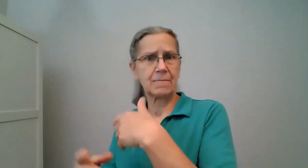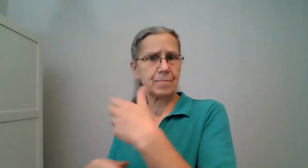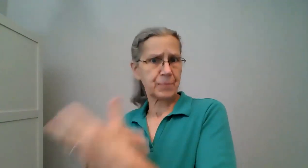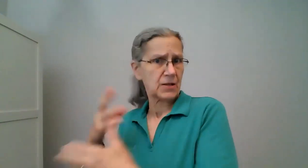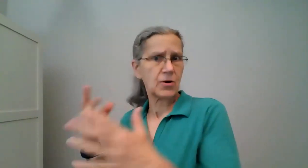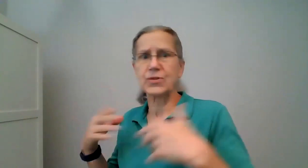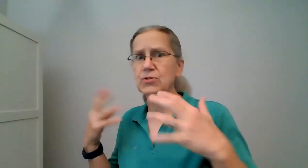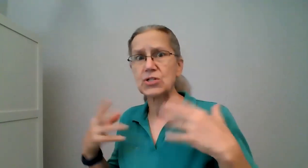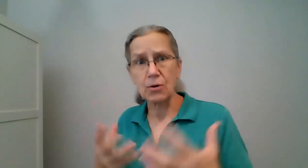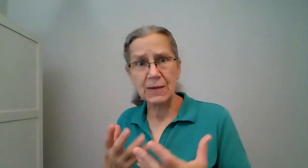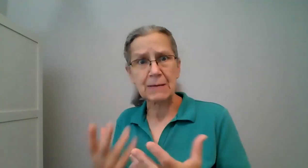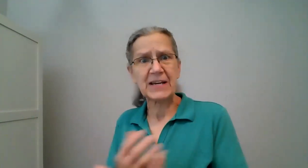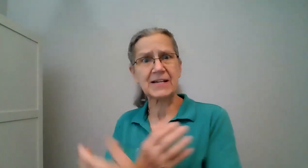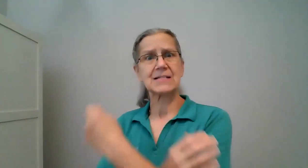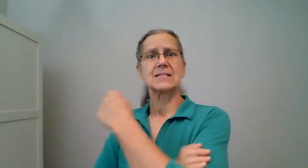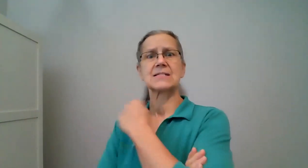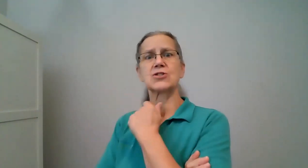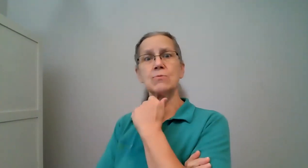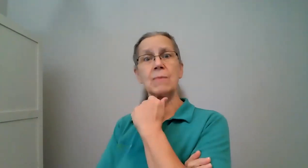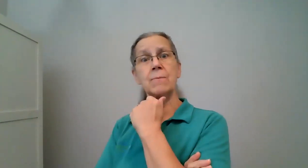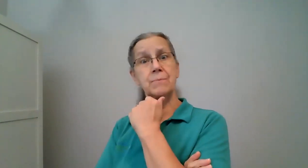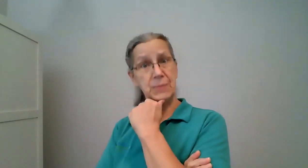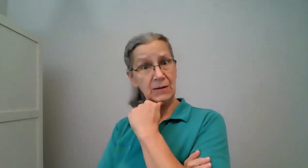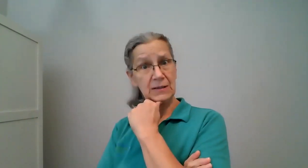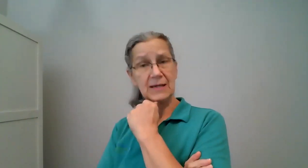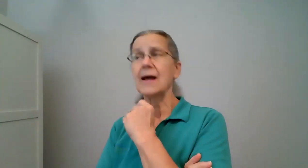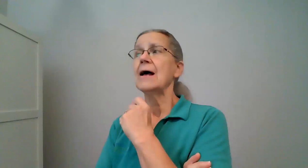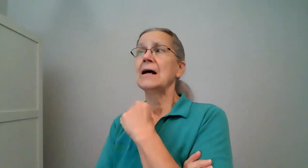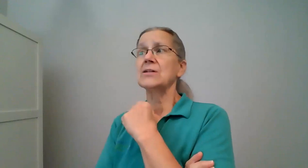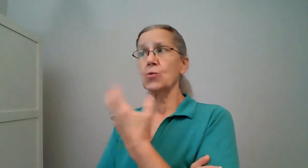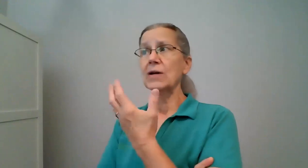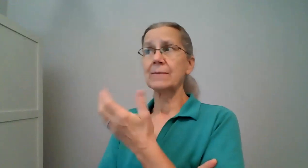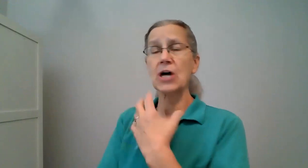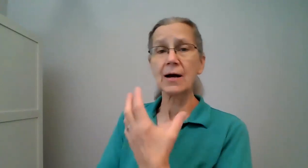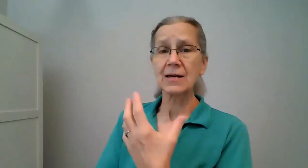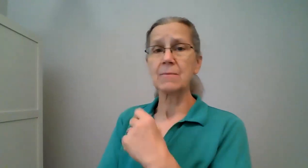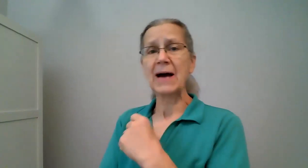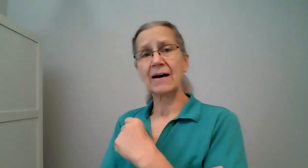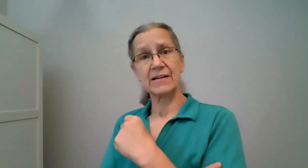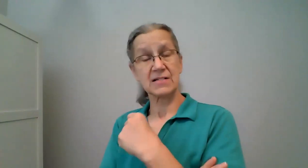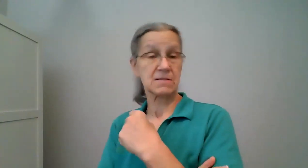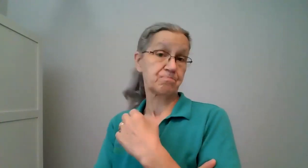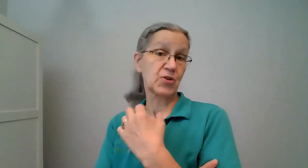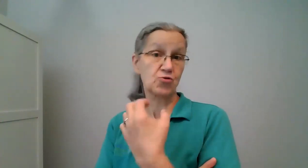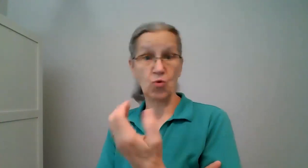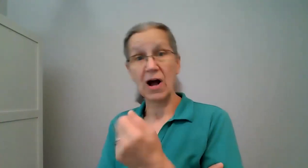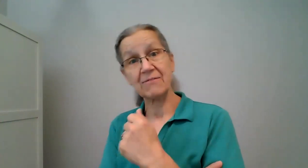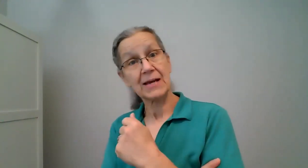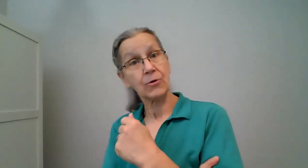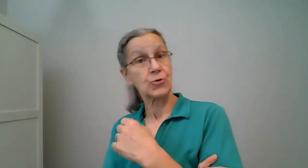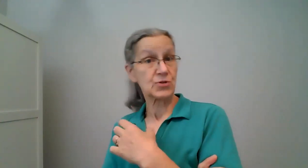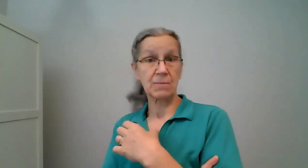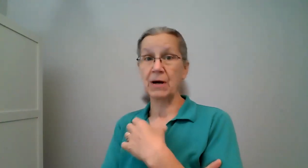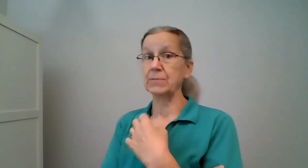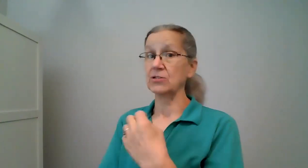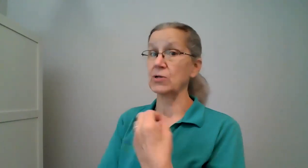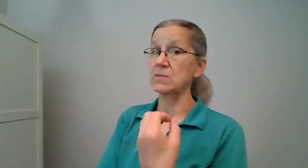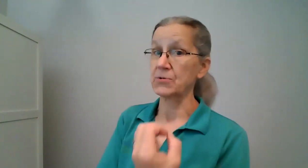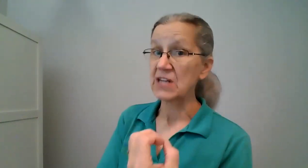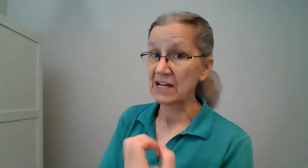you know there's so many pieces to mobility so what i'm talking about is driving or using public transportation